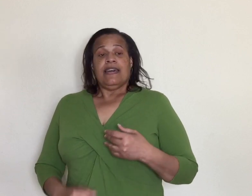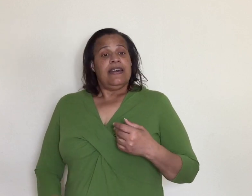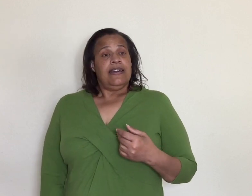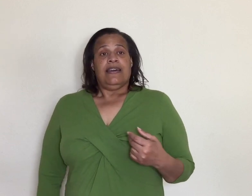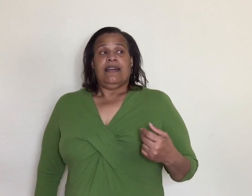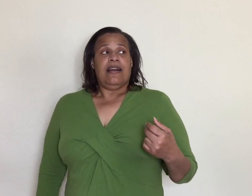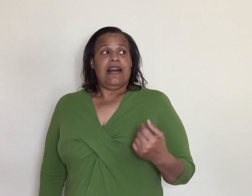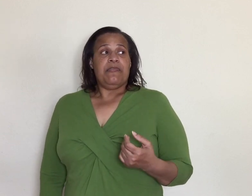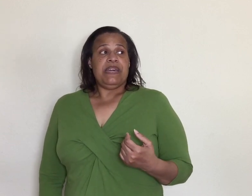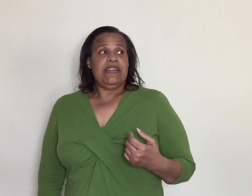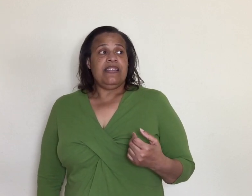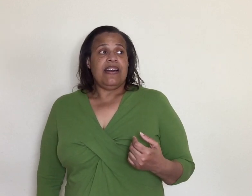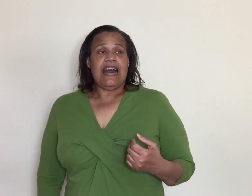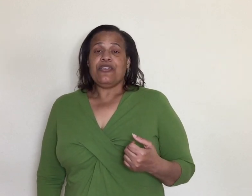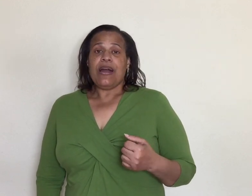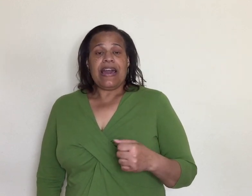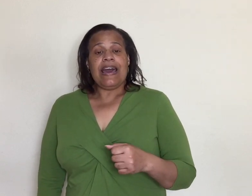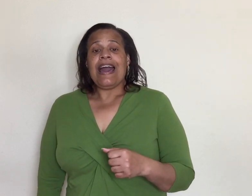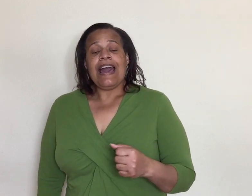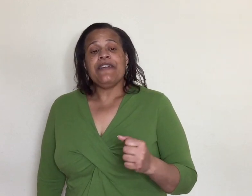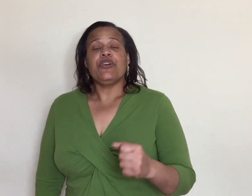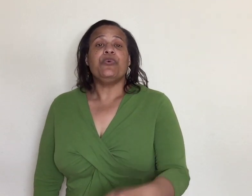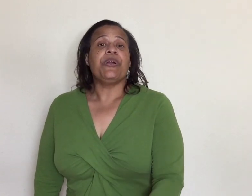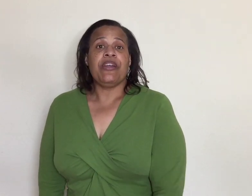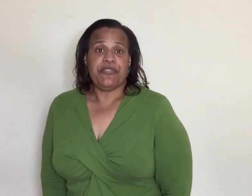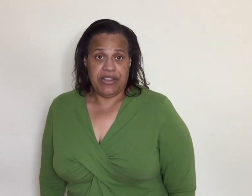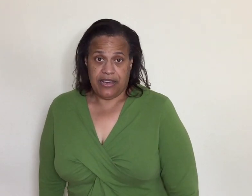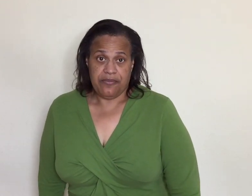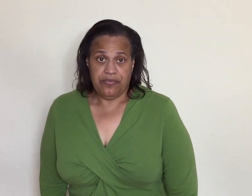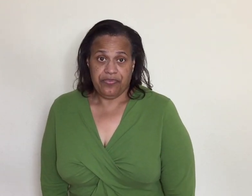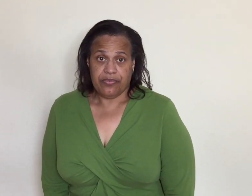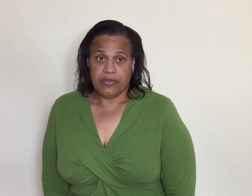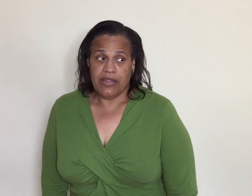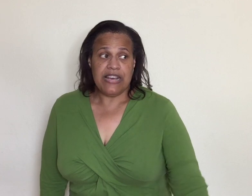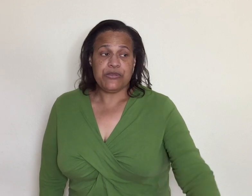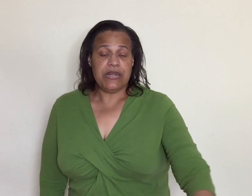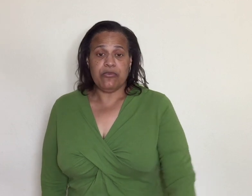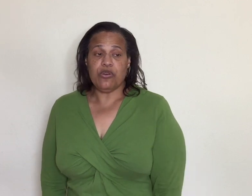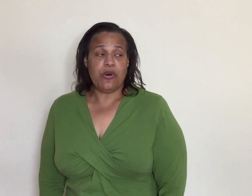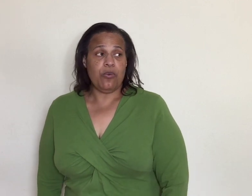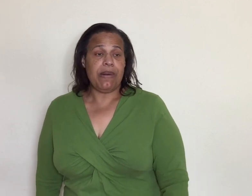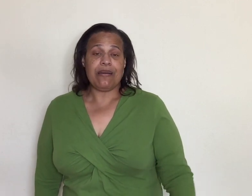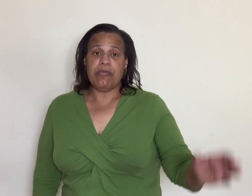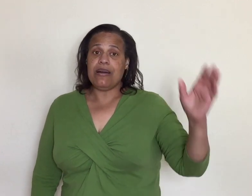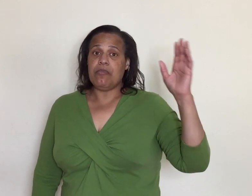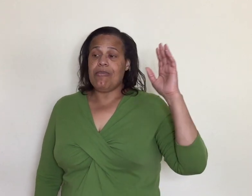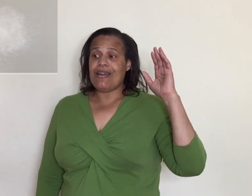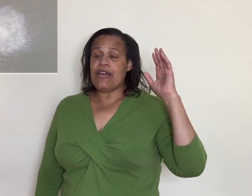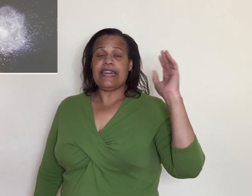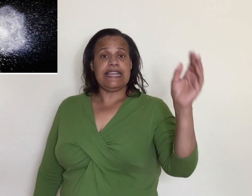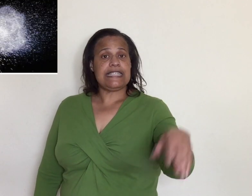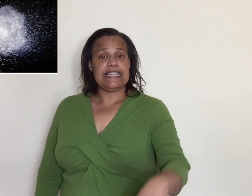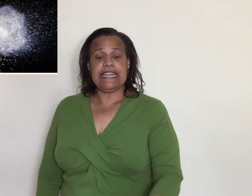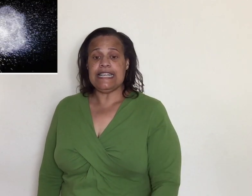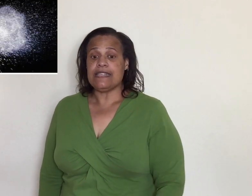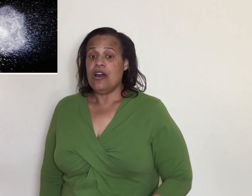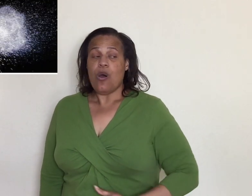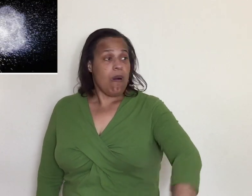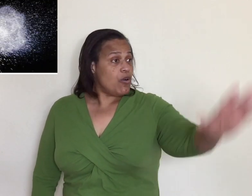and i mean i know i have to go to work every day and that's when you know my my grandkids sneeze oh